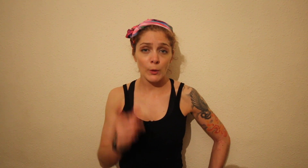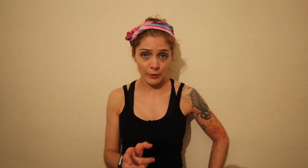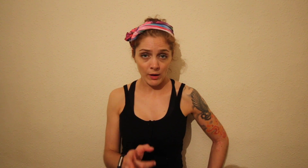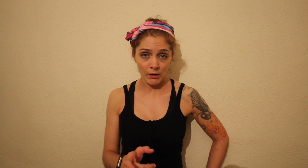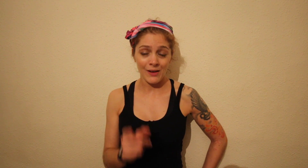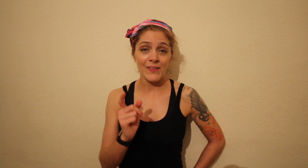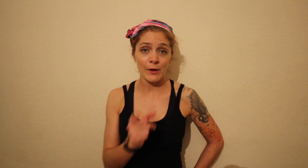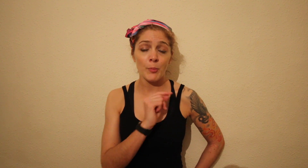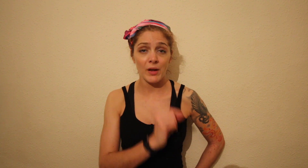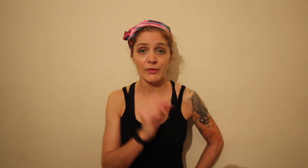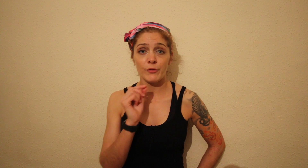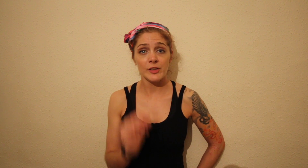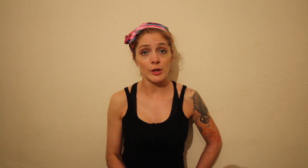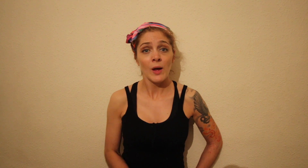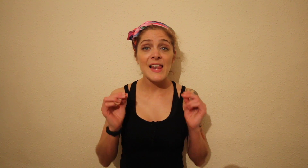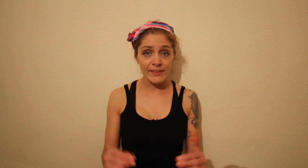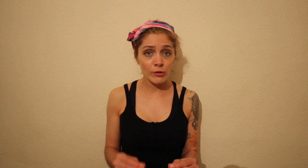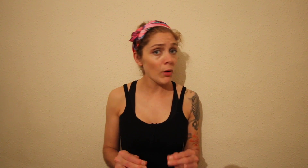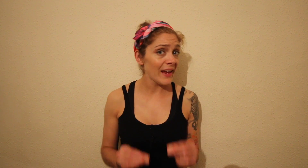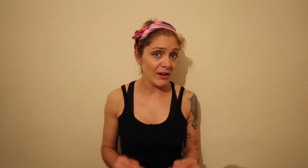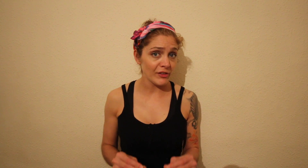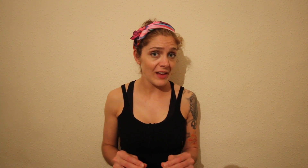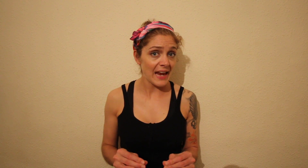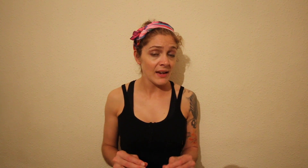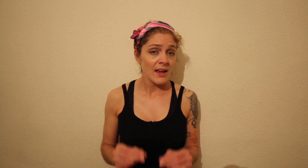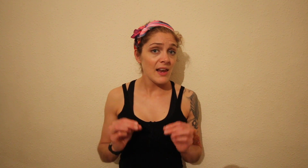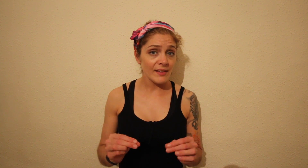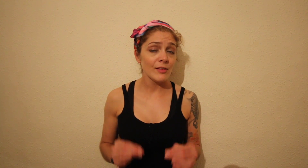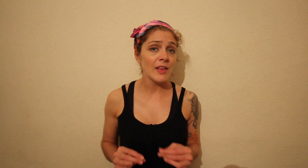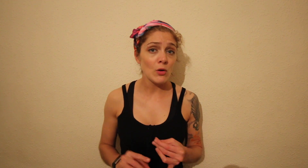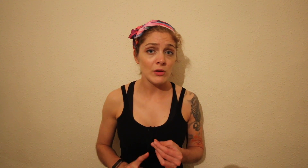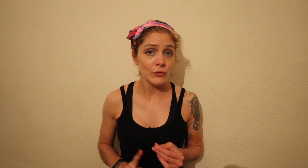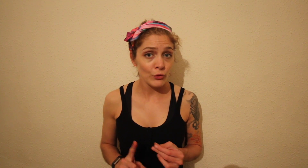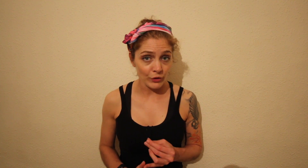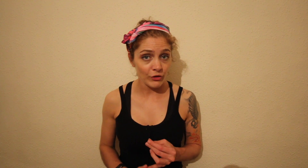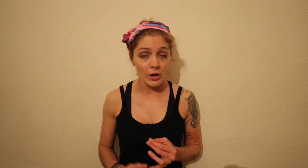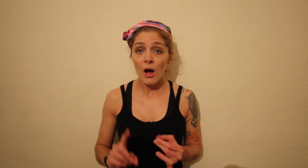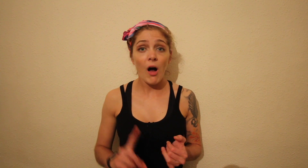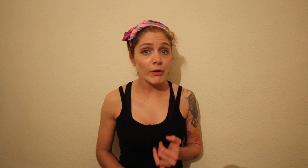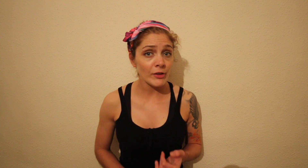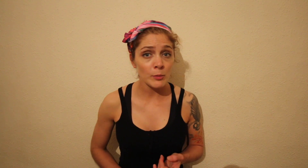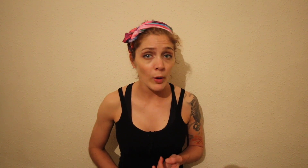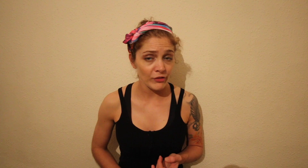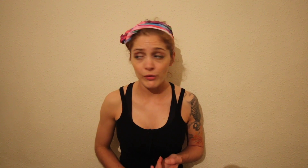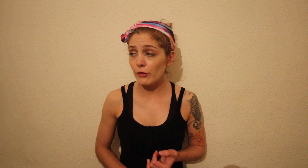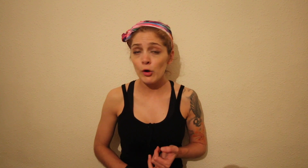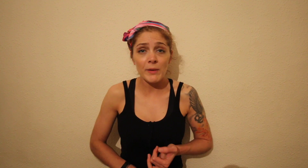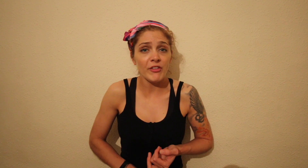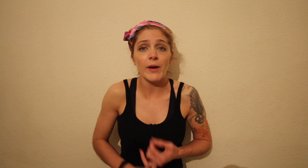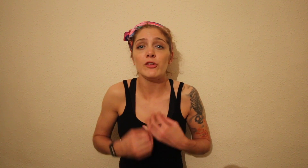goals at heart and they are the person for you. Listen to what they have to say. Listen to their knowledge of nutrition. Ask them questions. Do not be afraid.